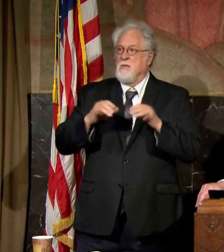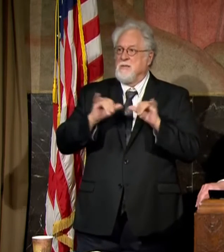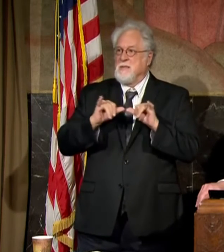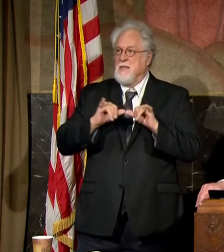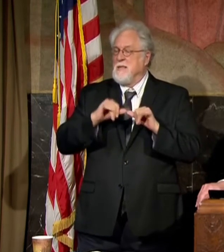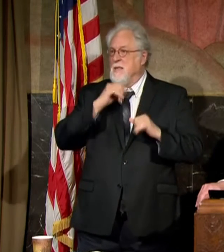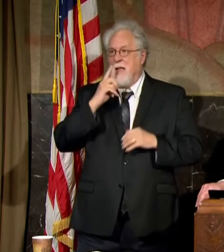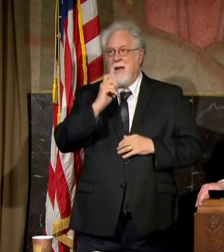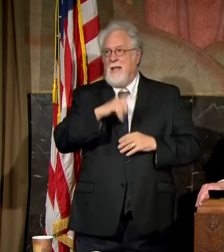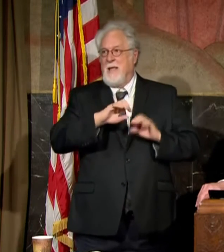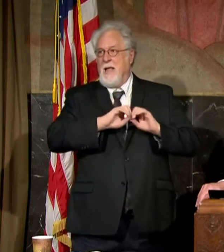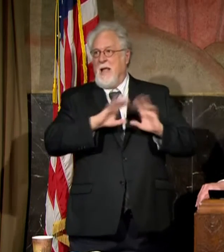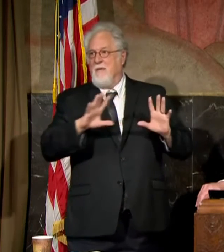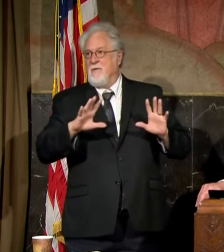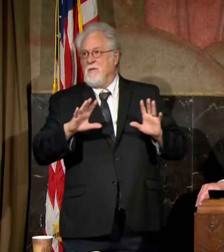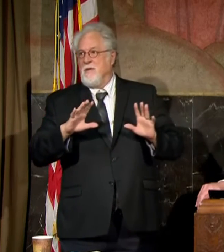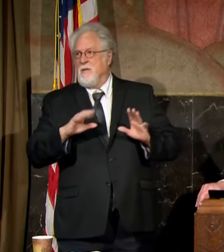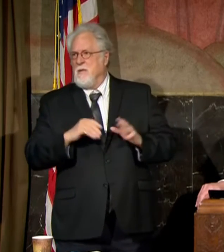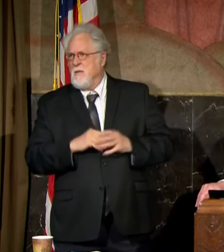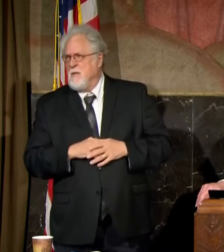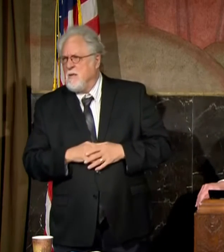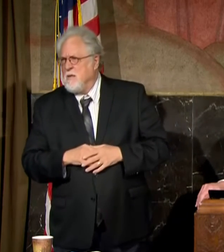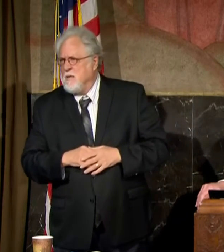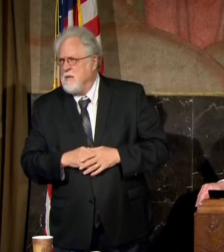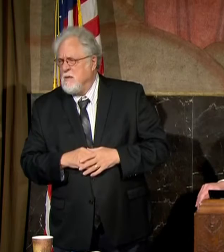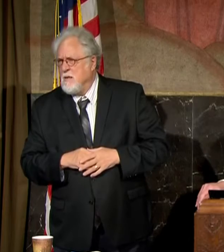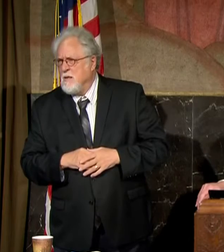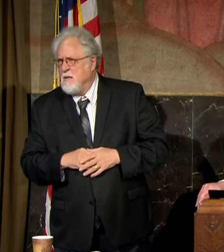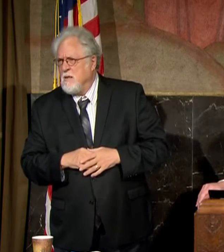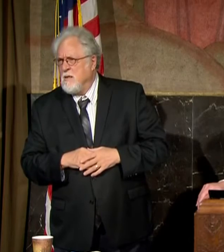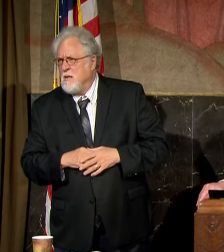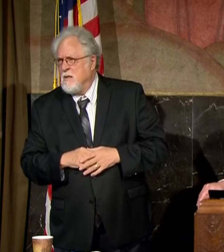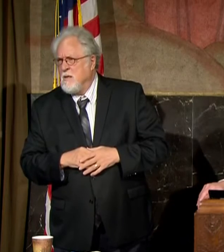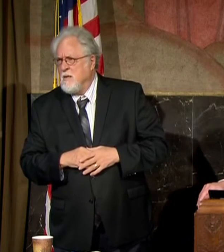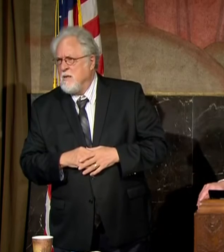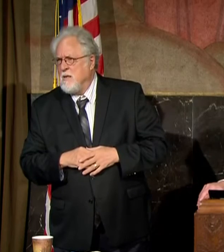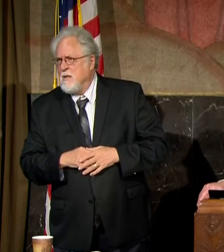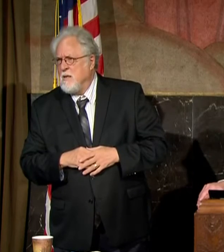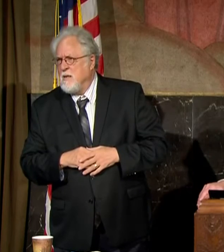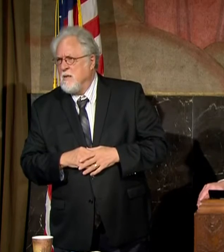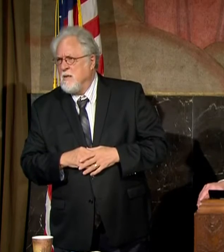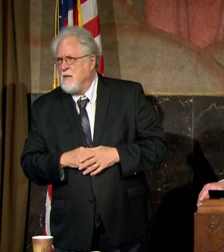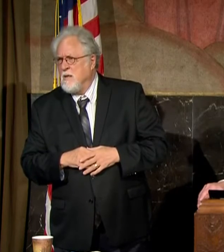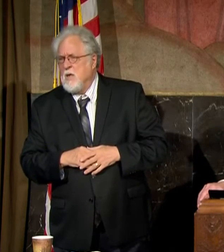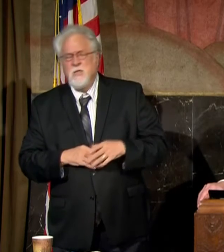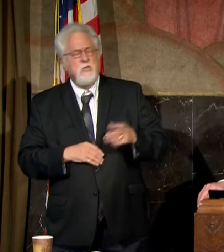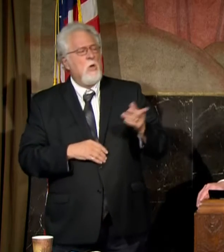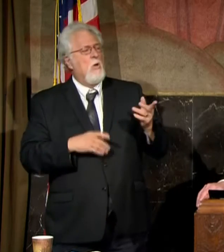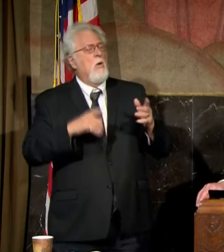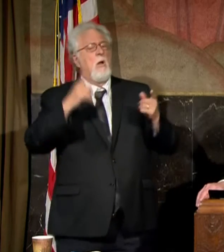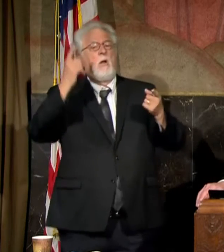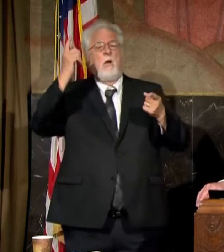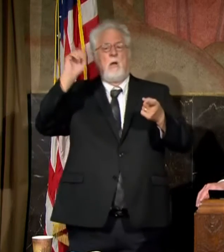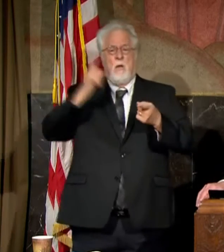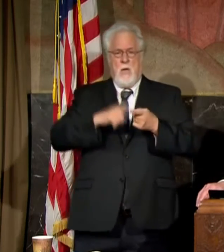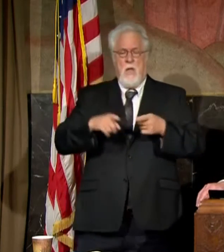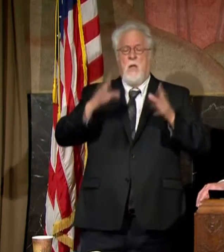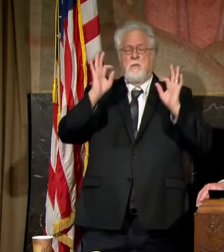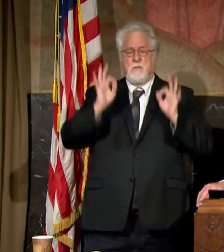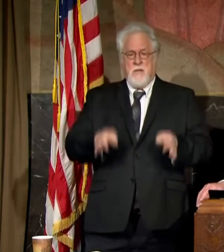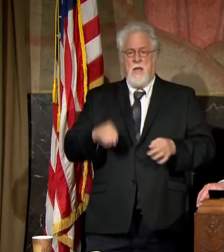asking, obviously, we still have a bunch of lessons for football, but is it eventually going to come down to you as governor of the state for LSU's case,